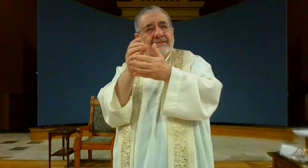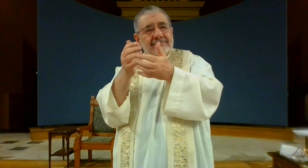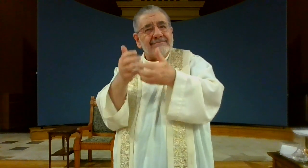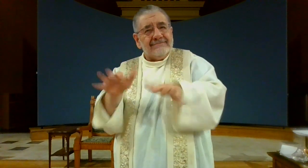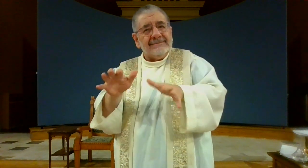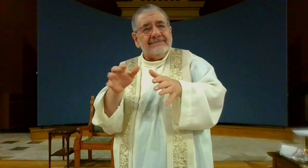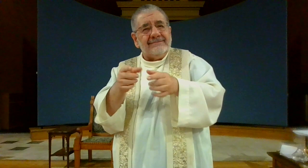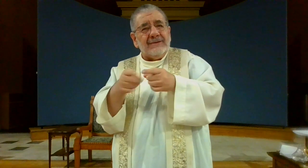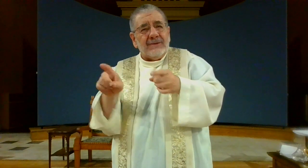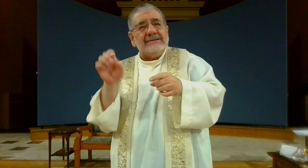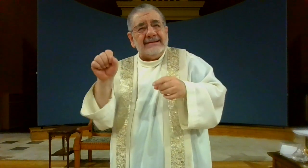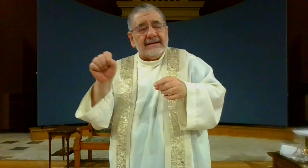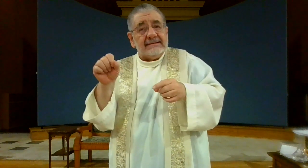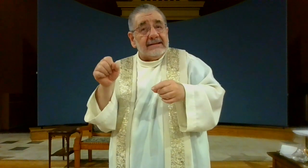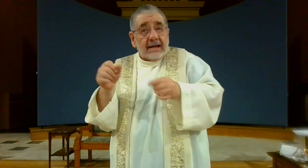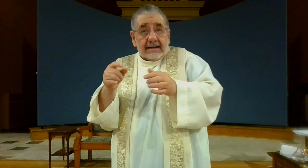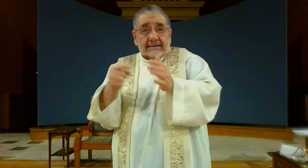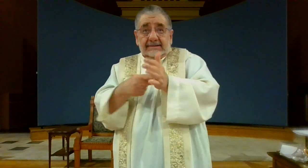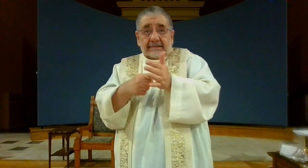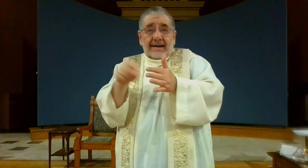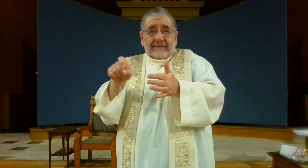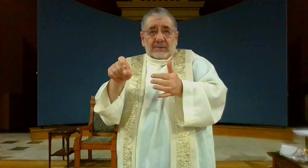divorce happens and it is needed